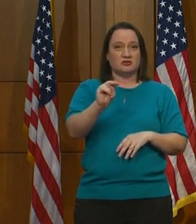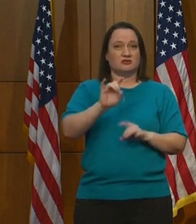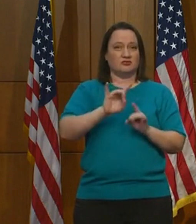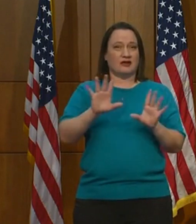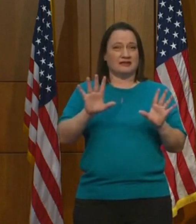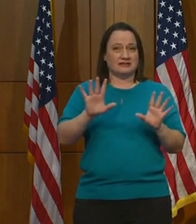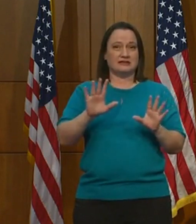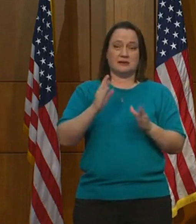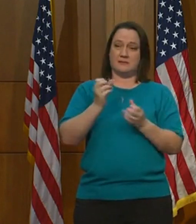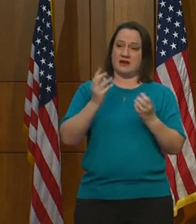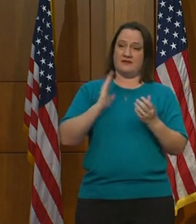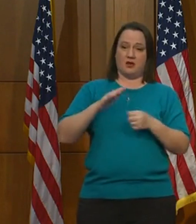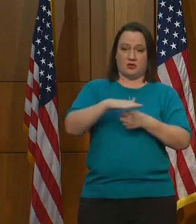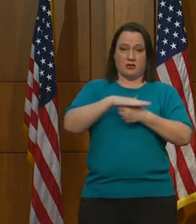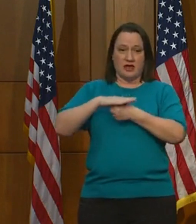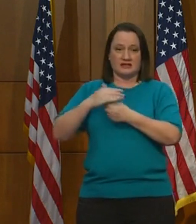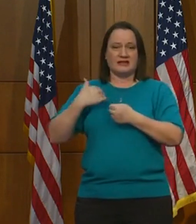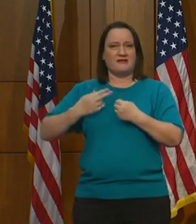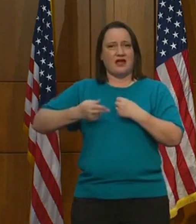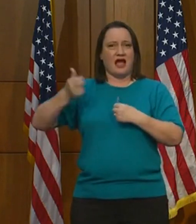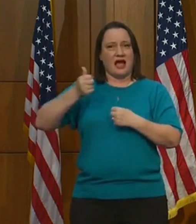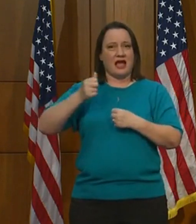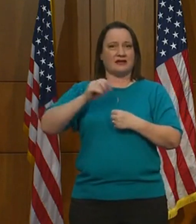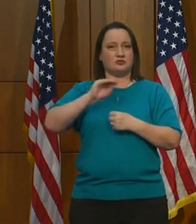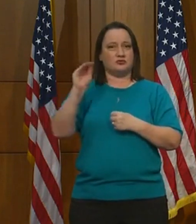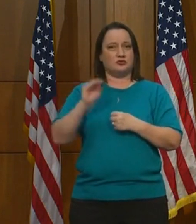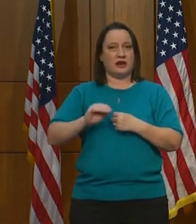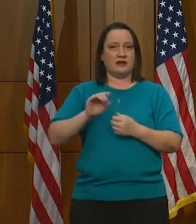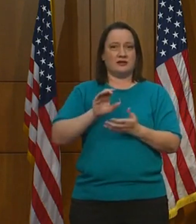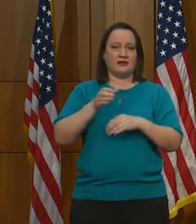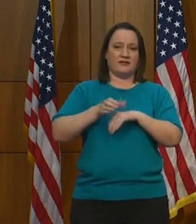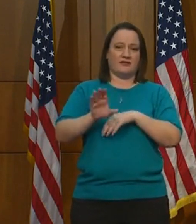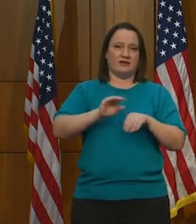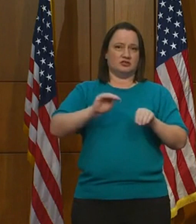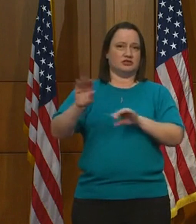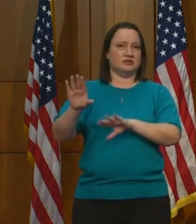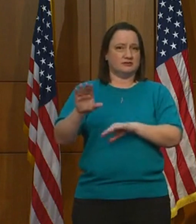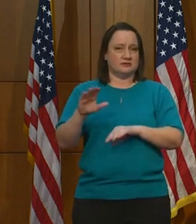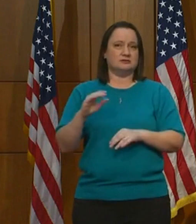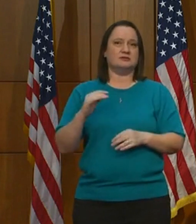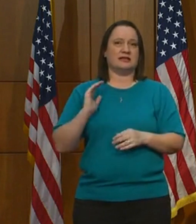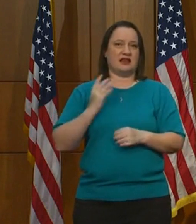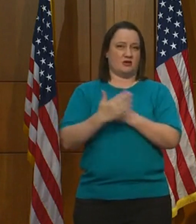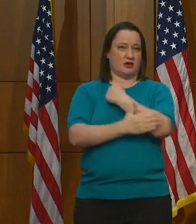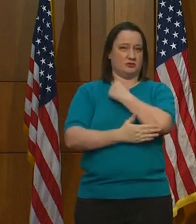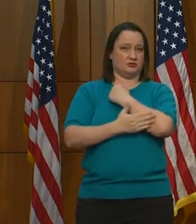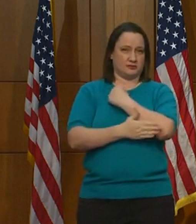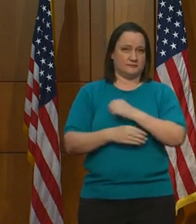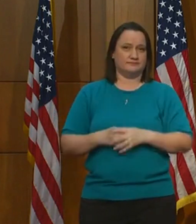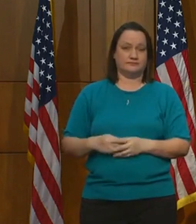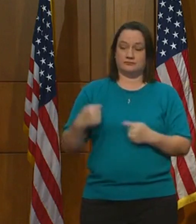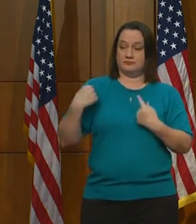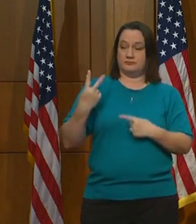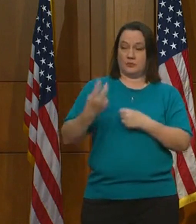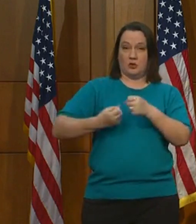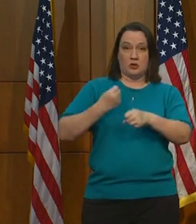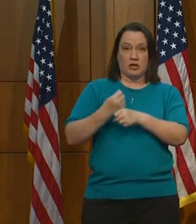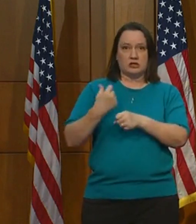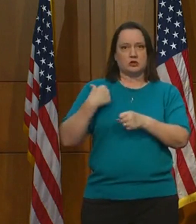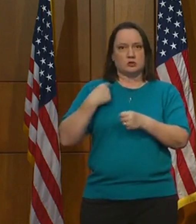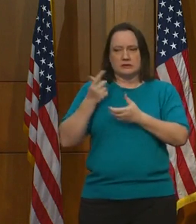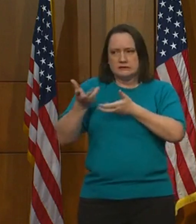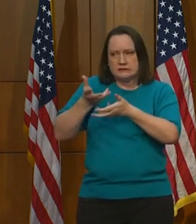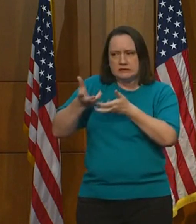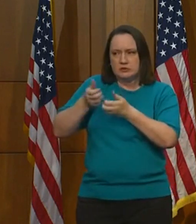rates of evictions in our country. Over the last two years, we have worked closely with the General Assembly and